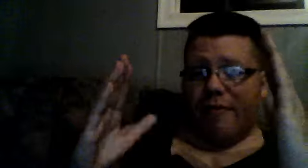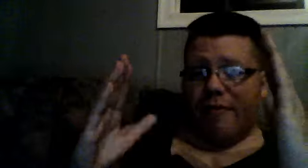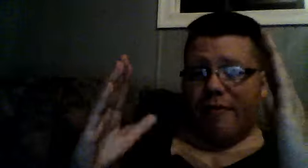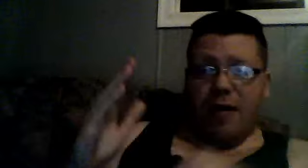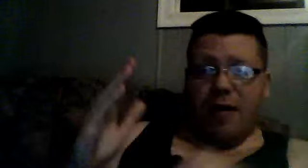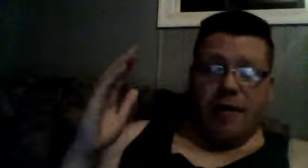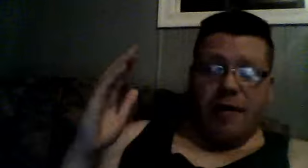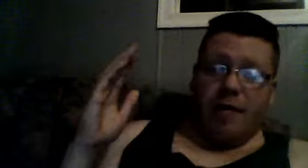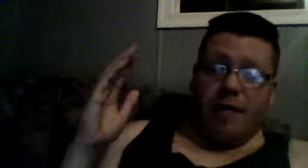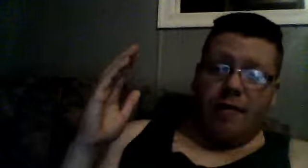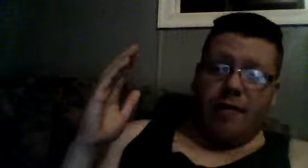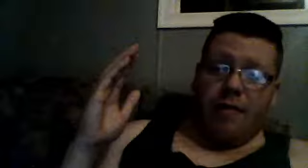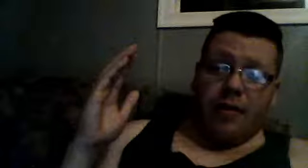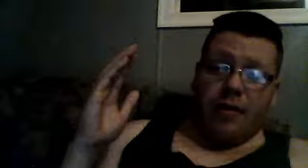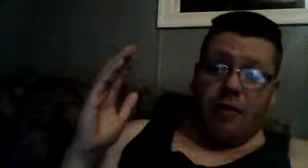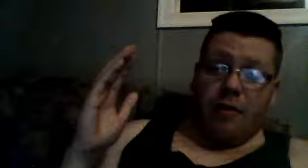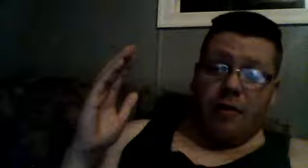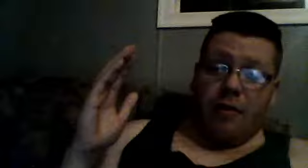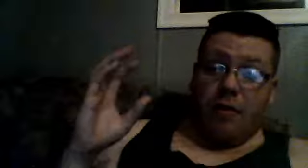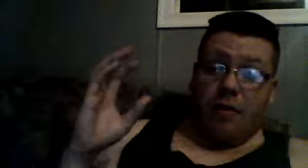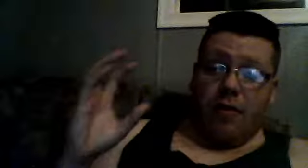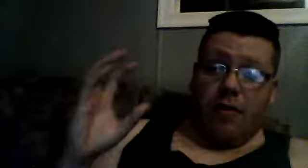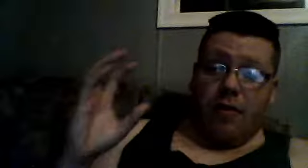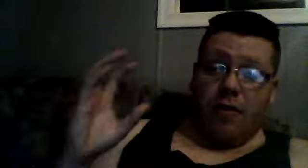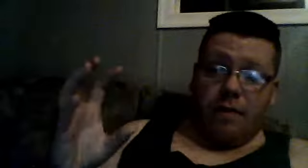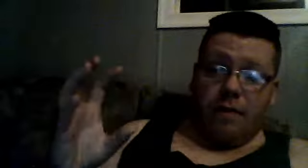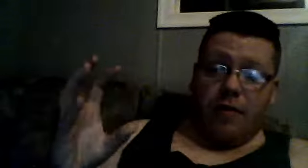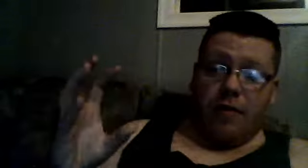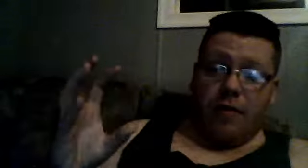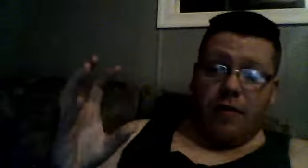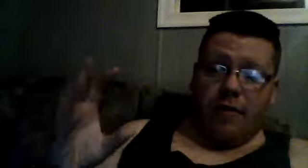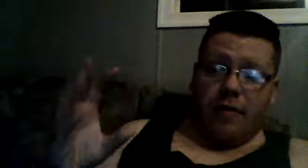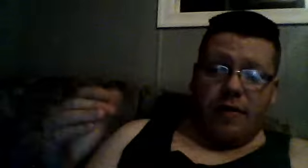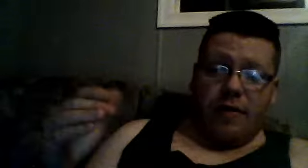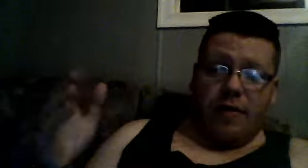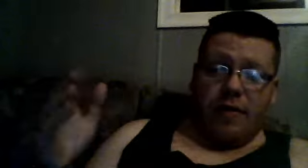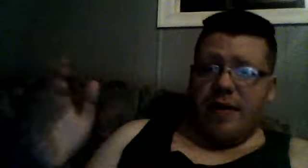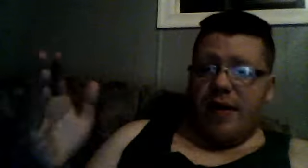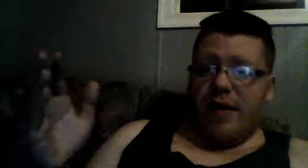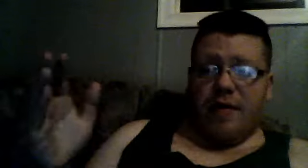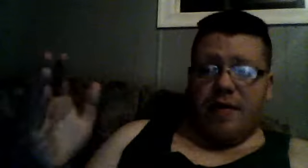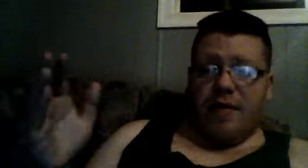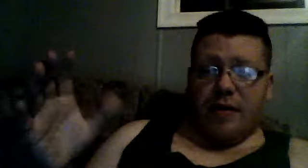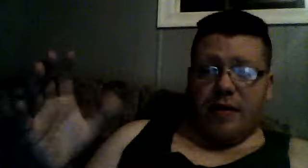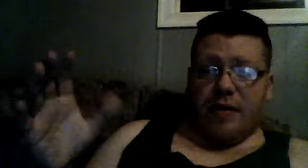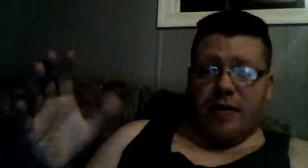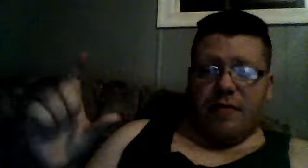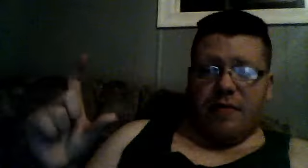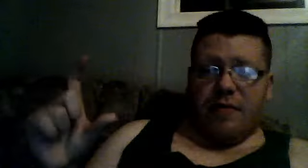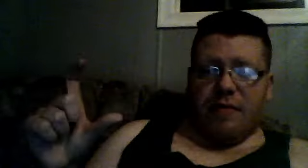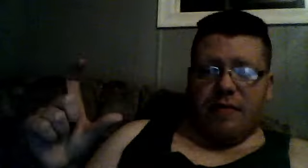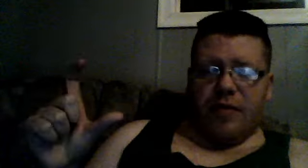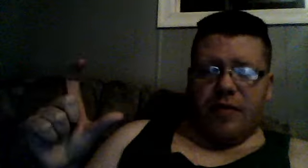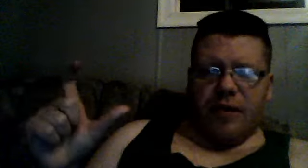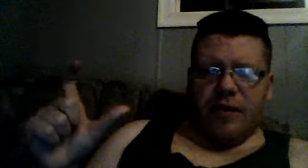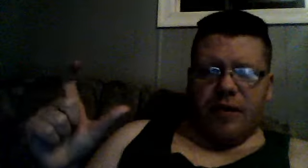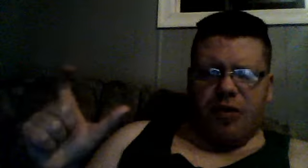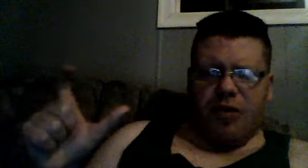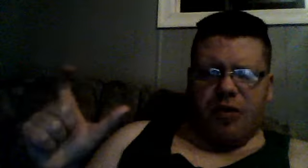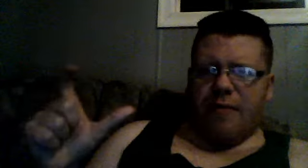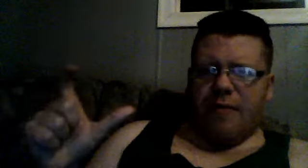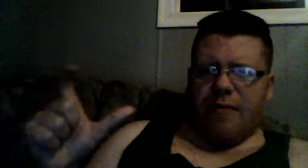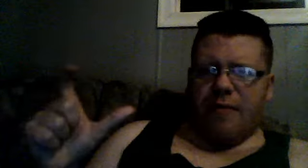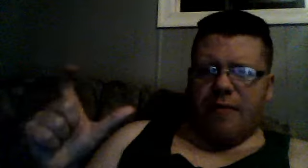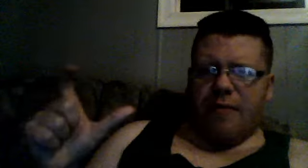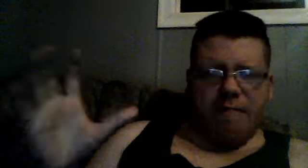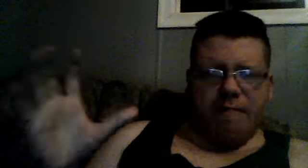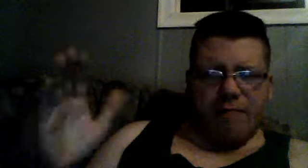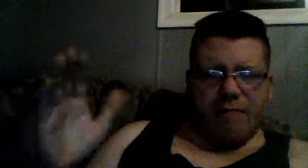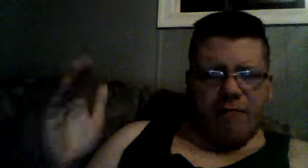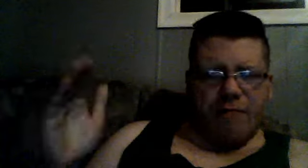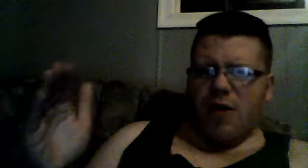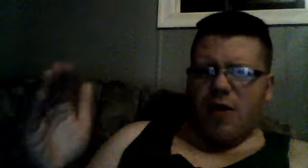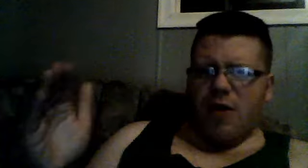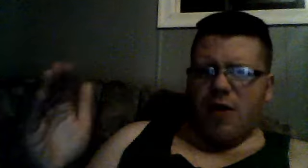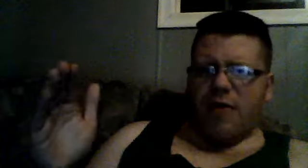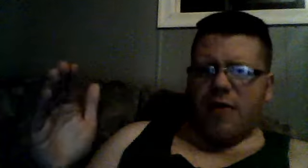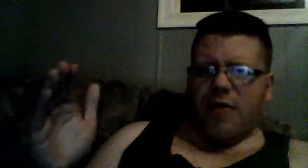you, use the, the first, few episodes of a